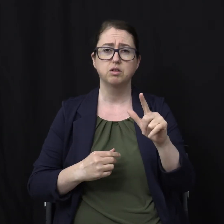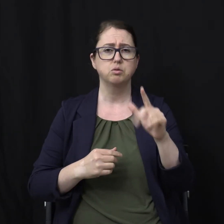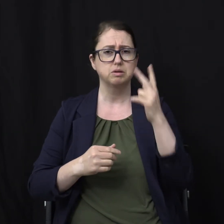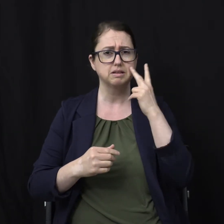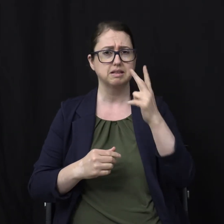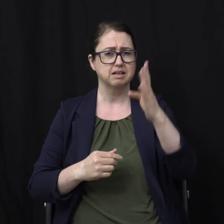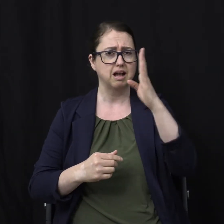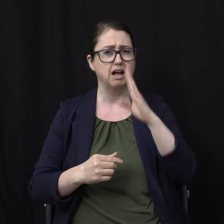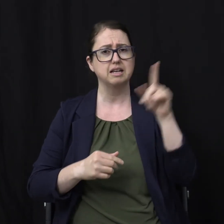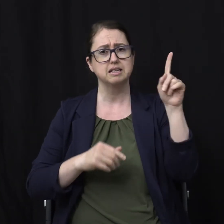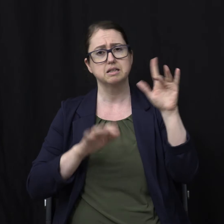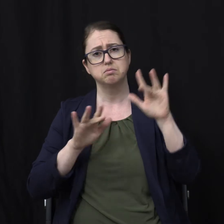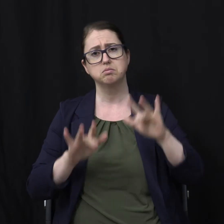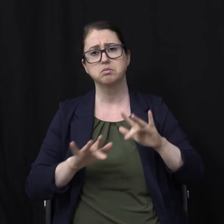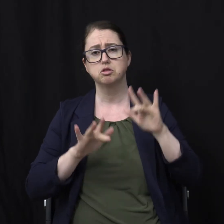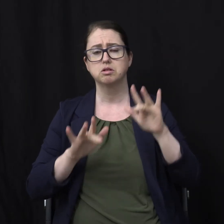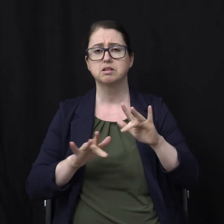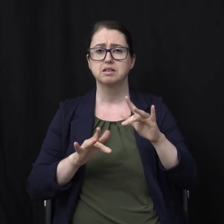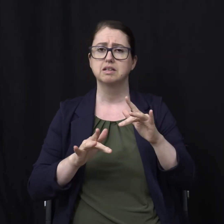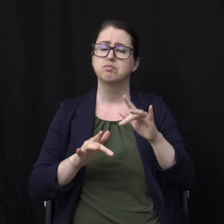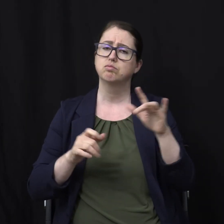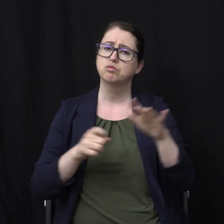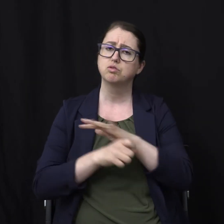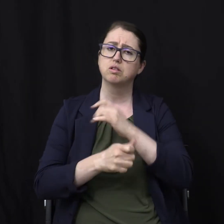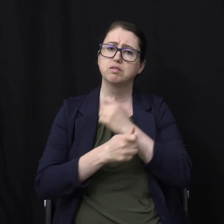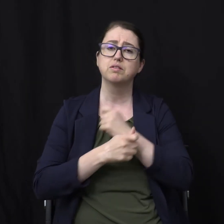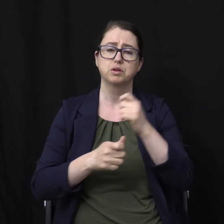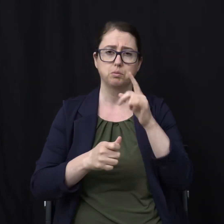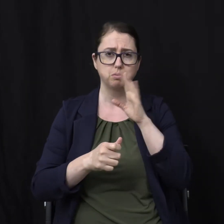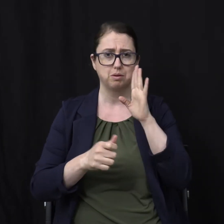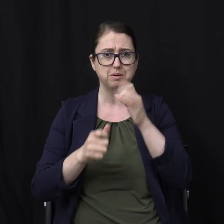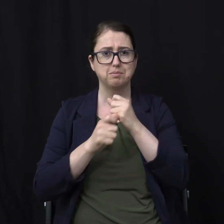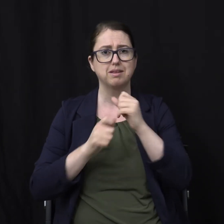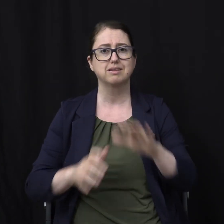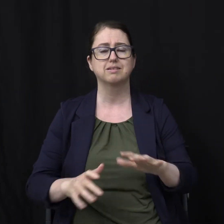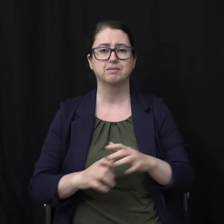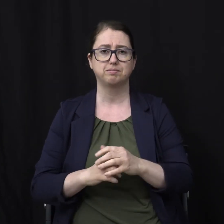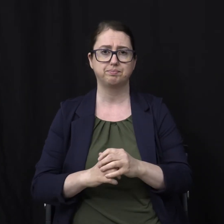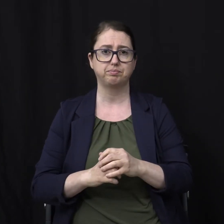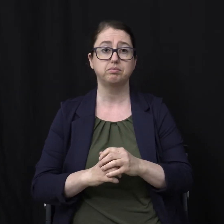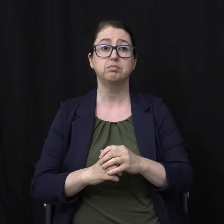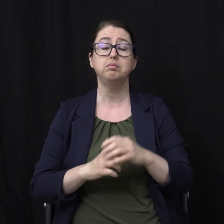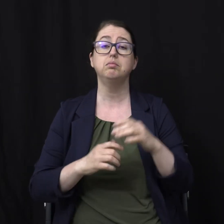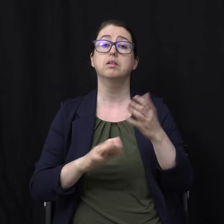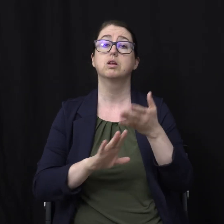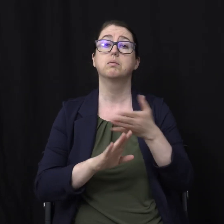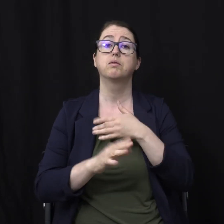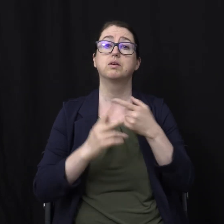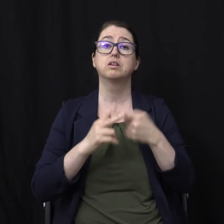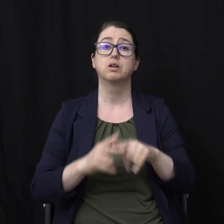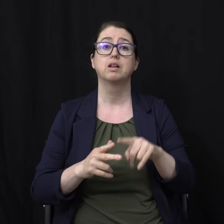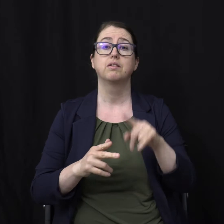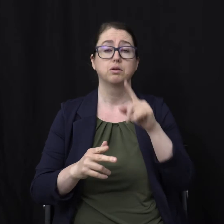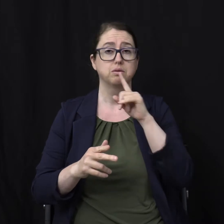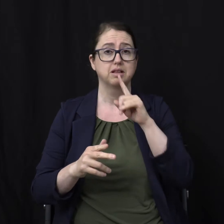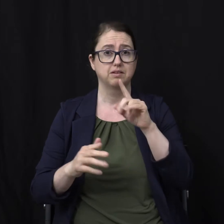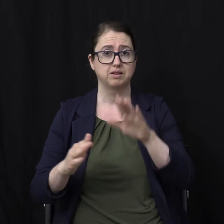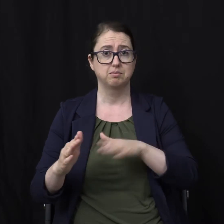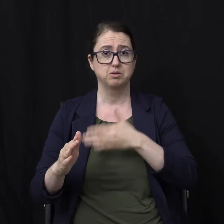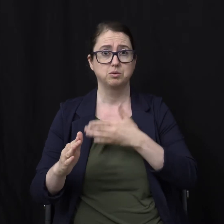of mercy and love, and you'll be blessed by that. Well, before we get to our study today, we have a wonderful musical item. We want to thank Jonathan